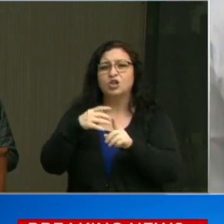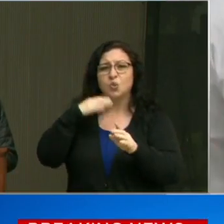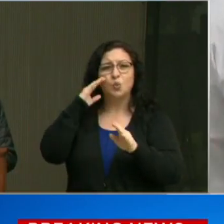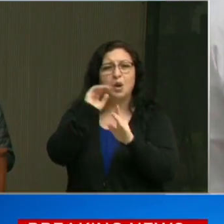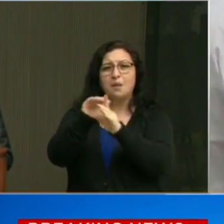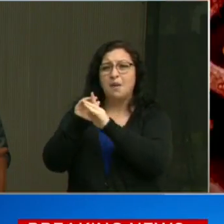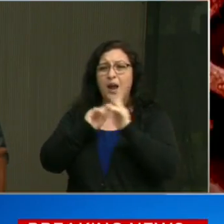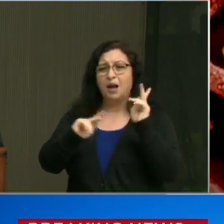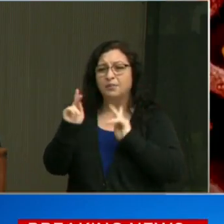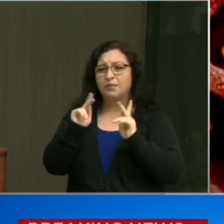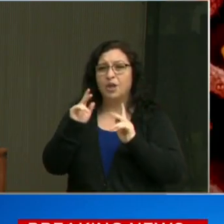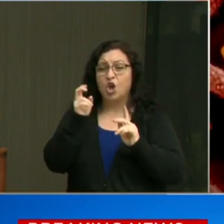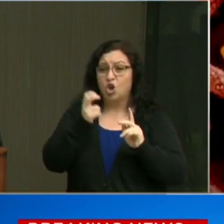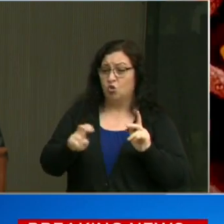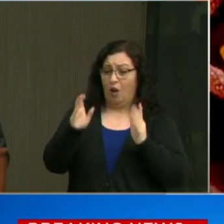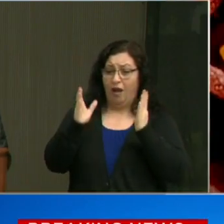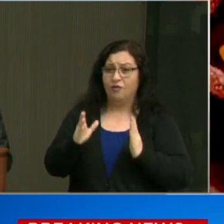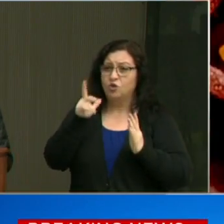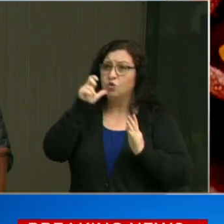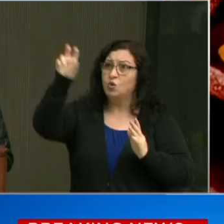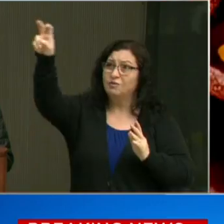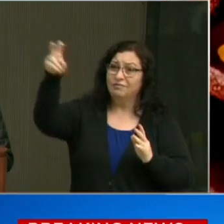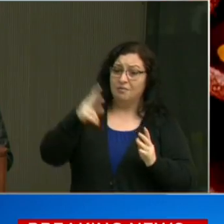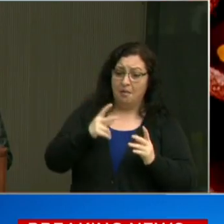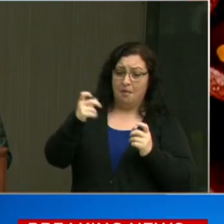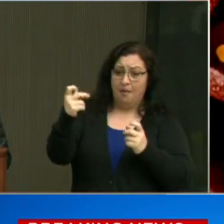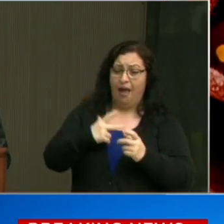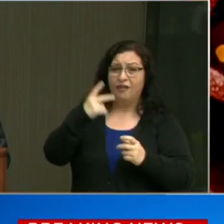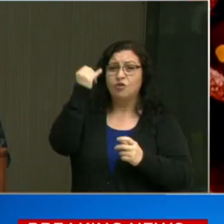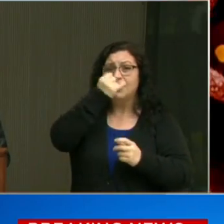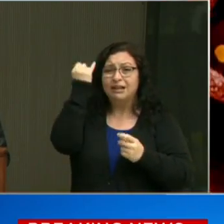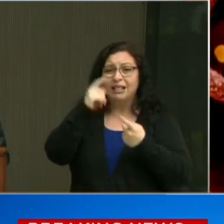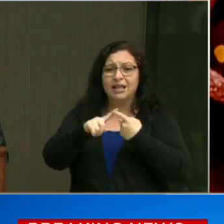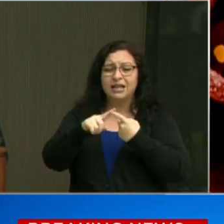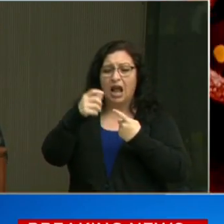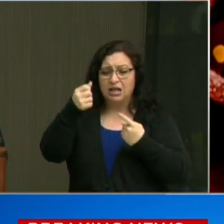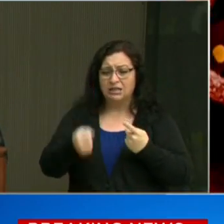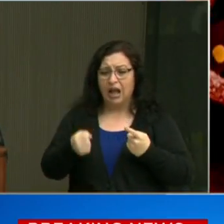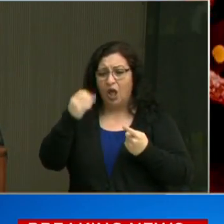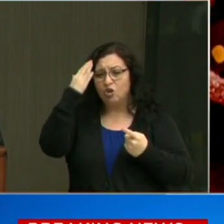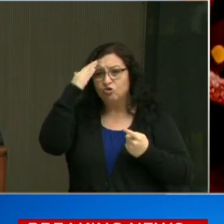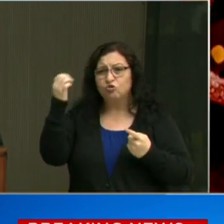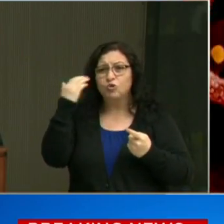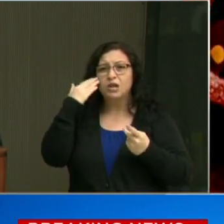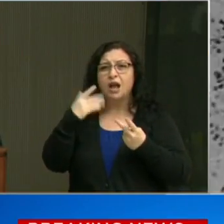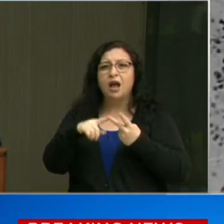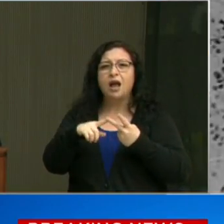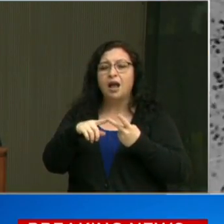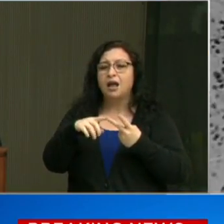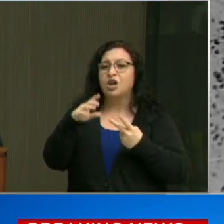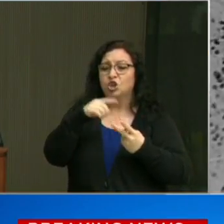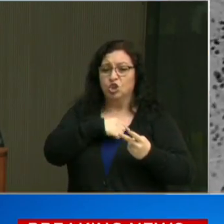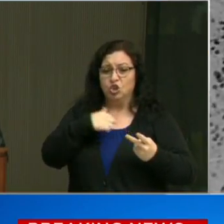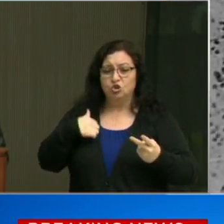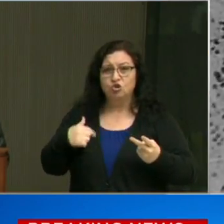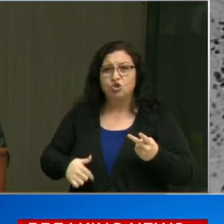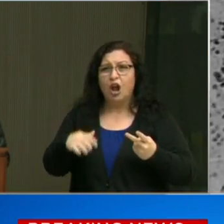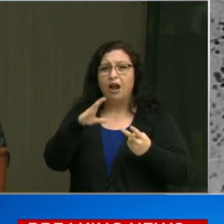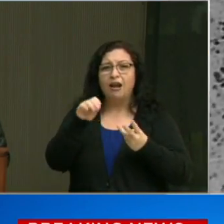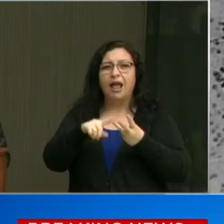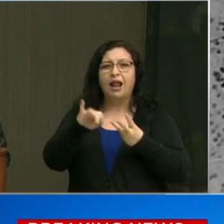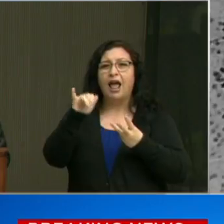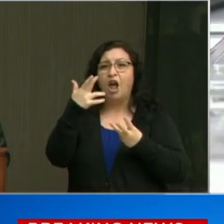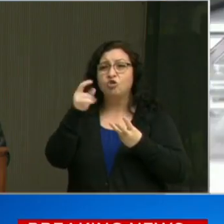to remind folks that travelers returning from Italy, South Korea, mainland China, and Iran,